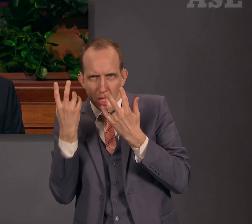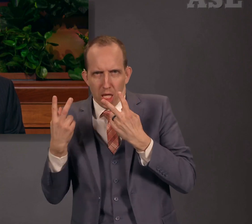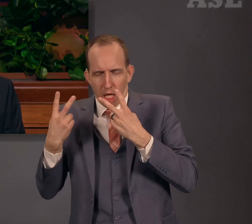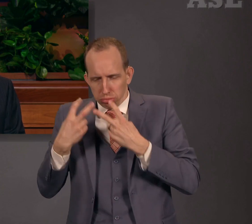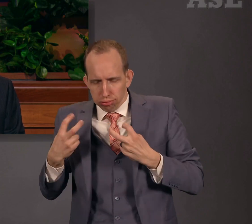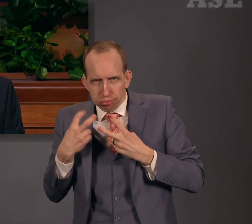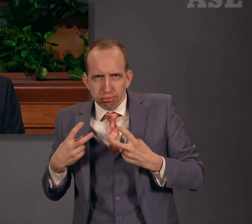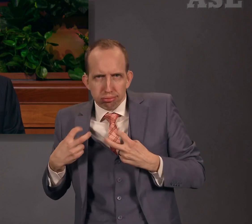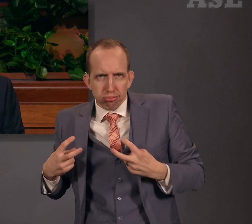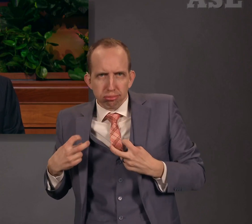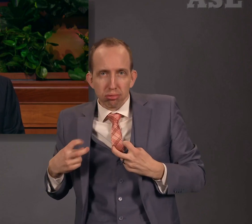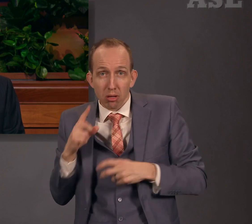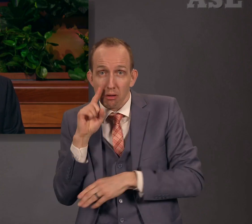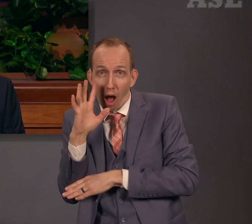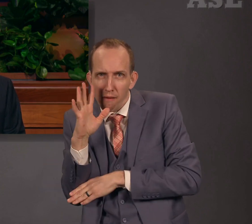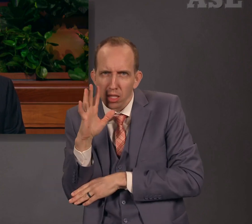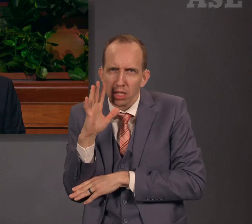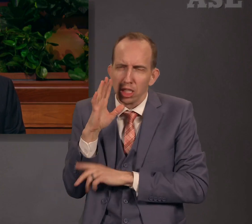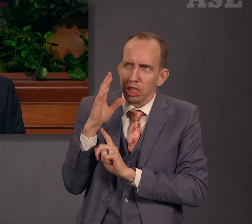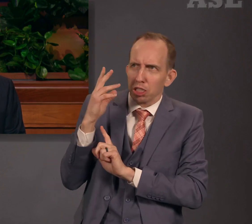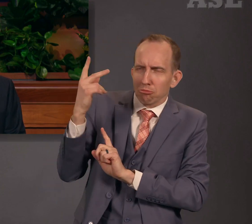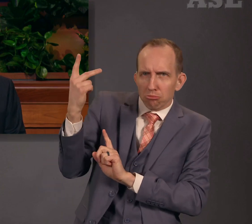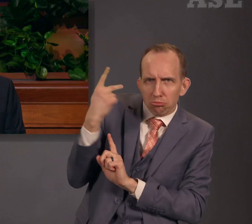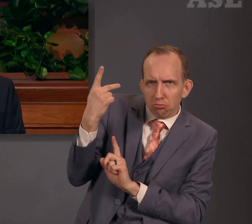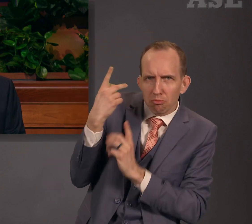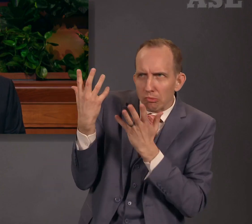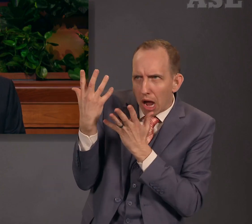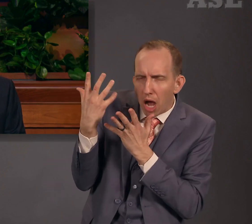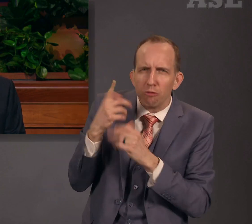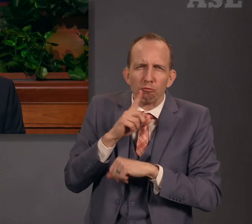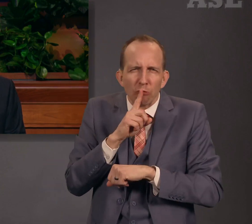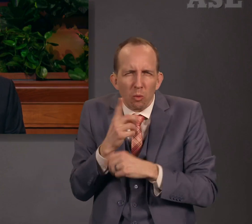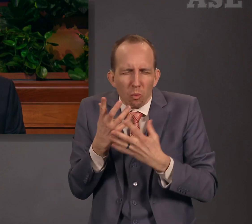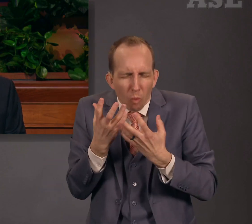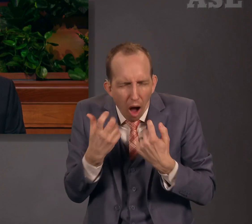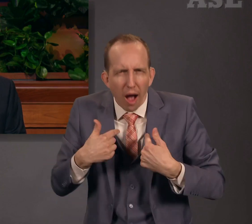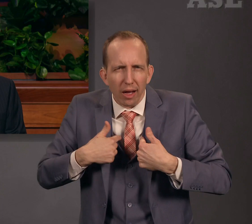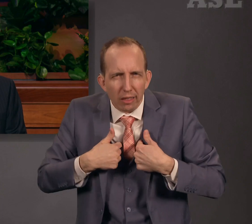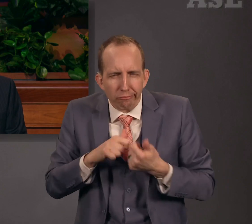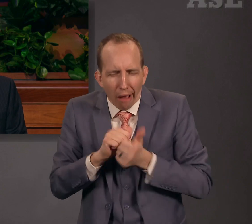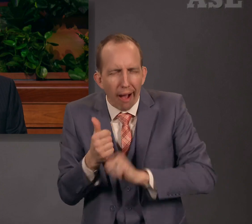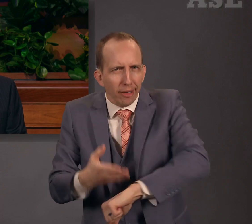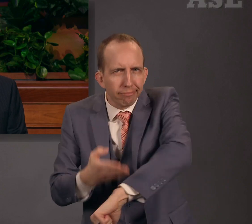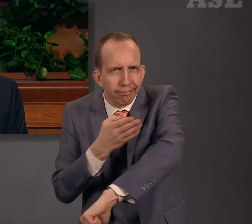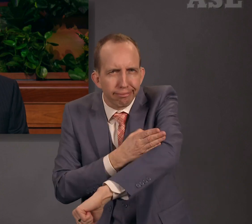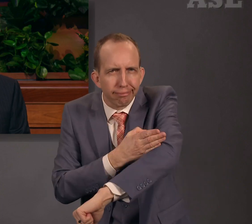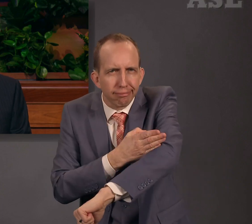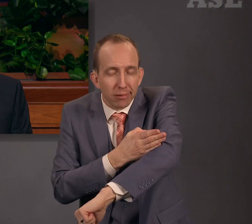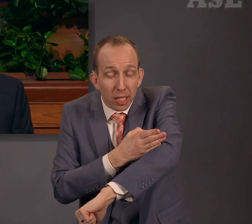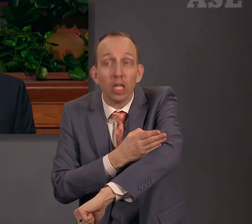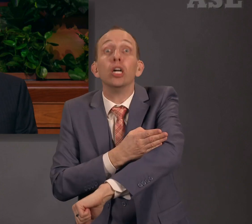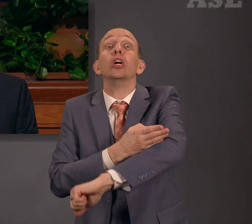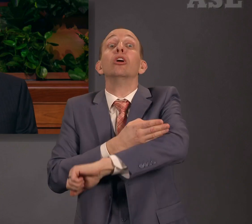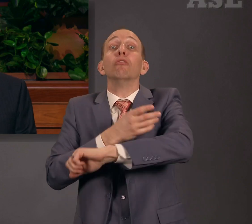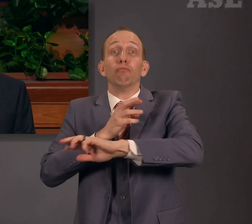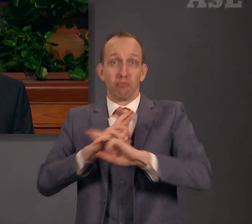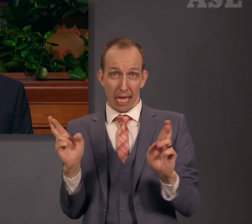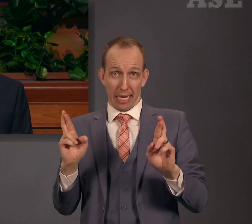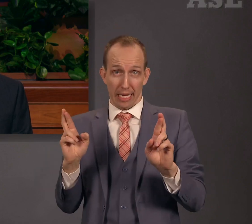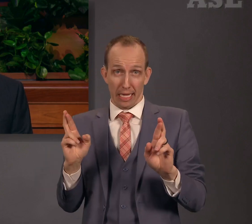on our covenant promises, and repenting sincerely. Worthily partaking of the sacrament is a witness